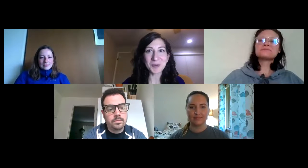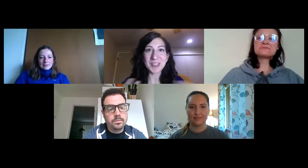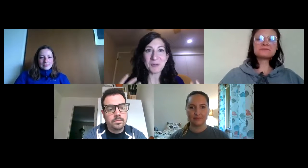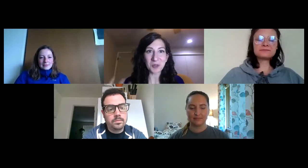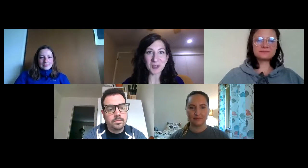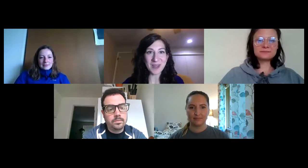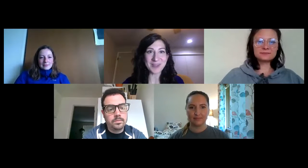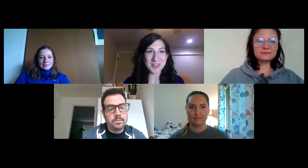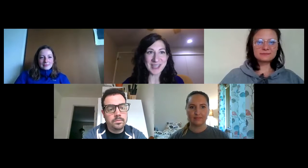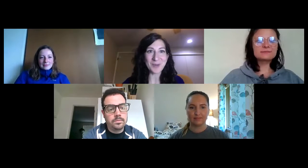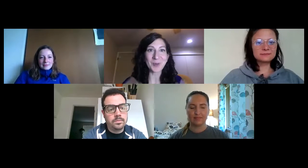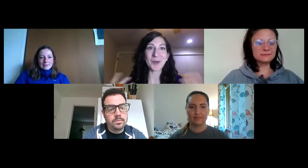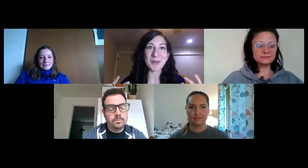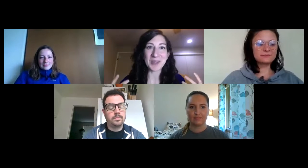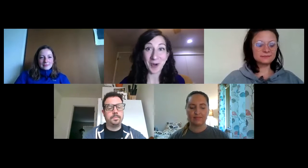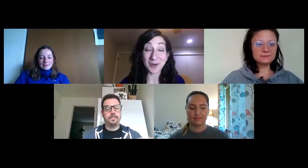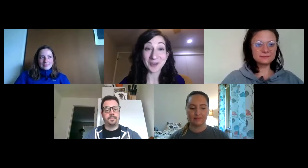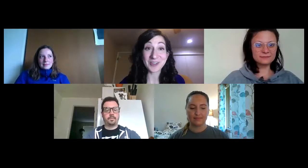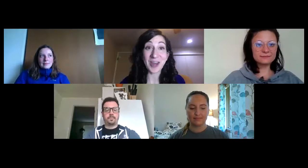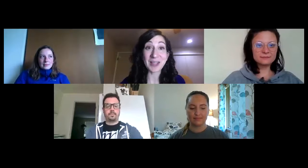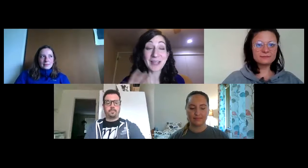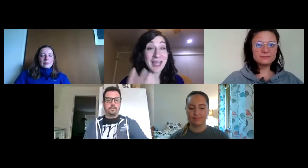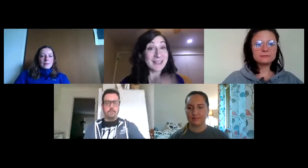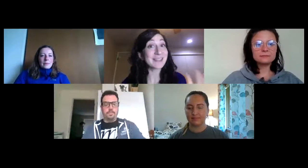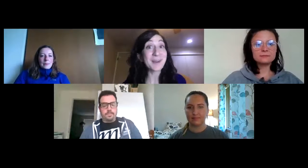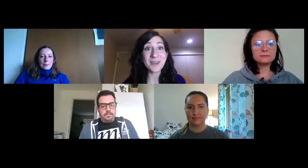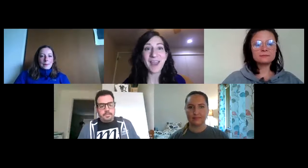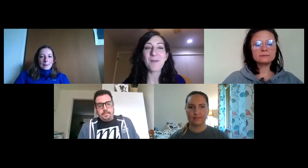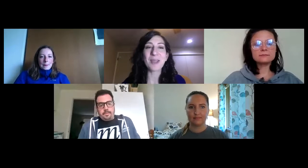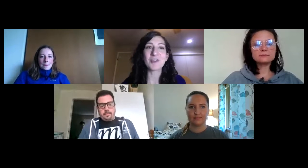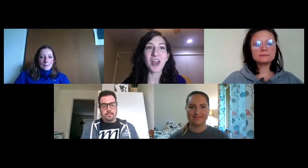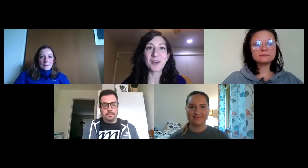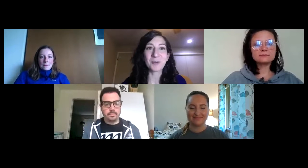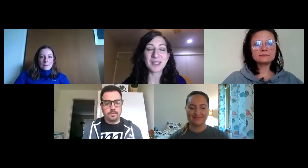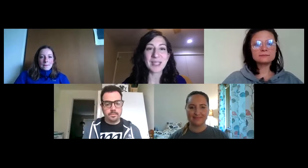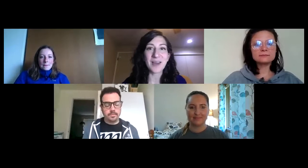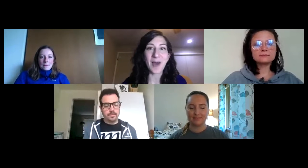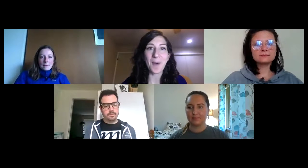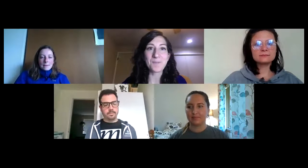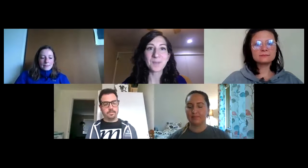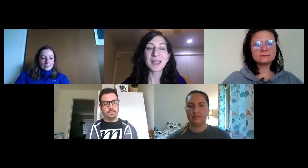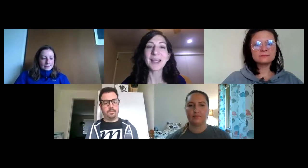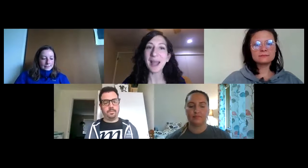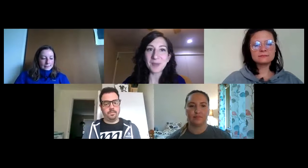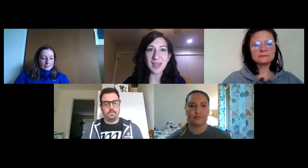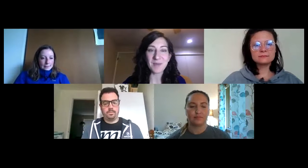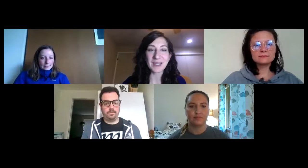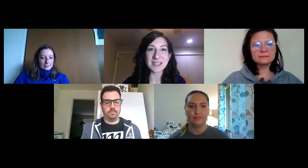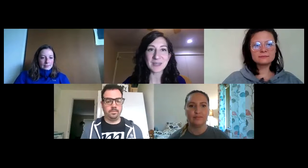really work with your team or work with your partner to try to get in sync with them and try to really connect with them in a deeper